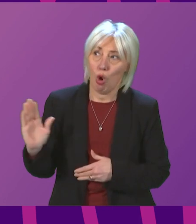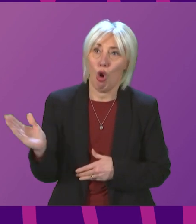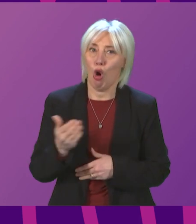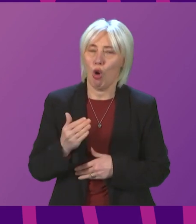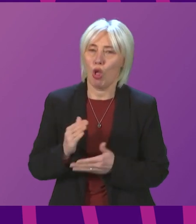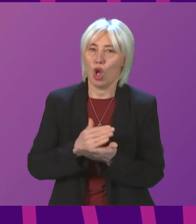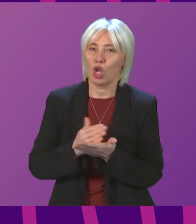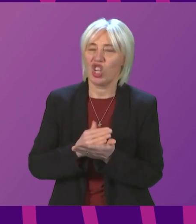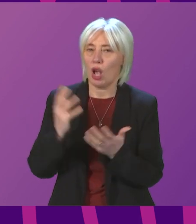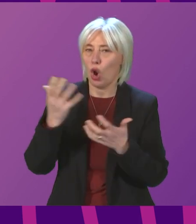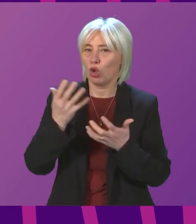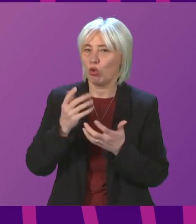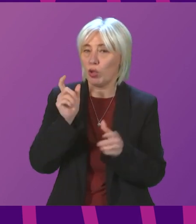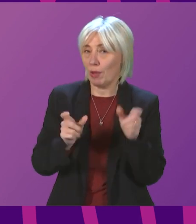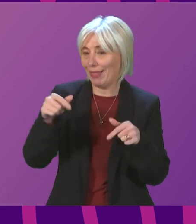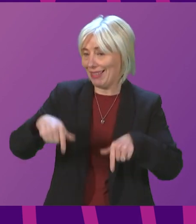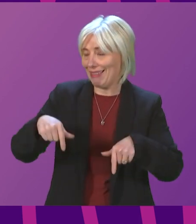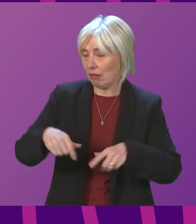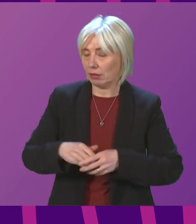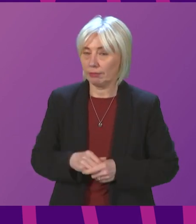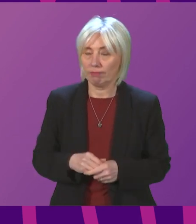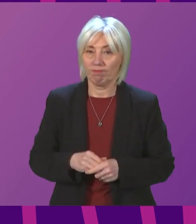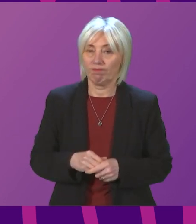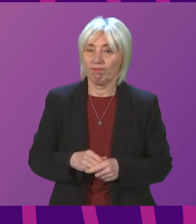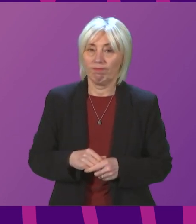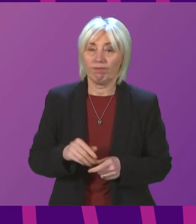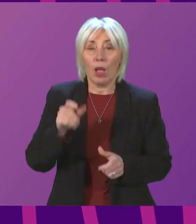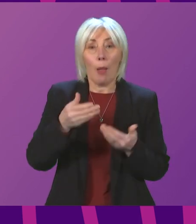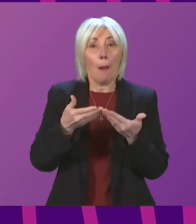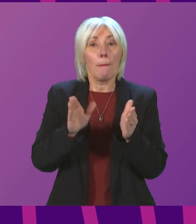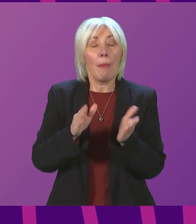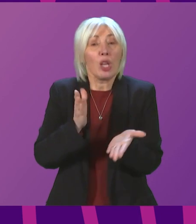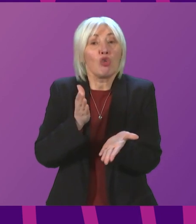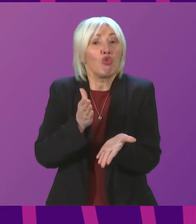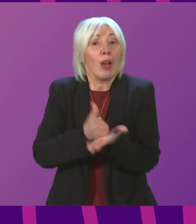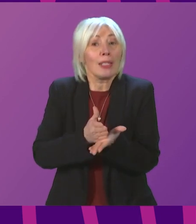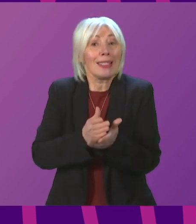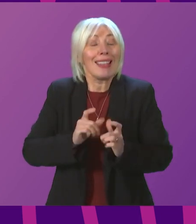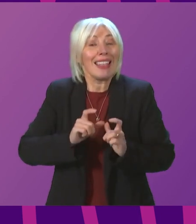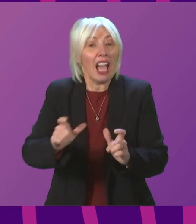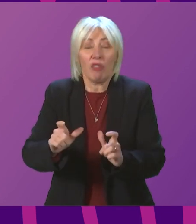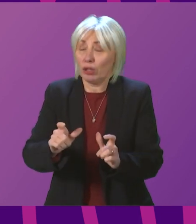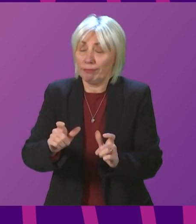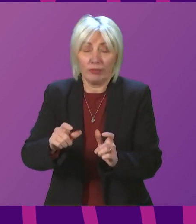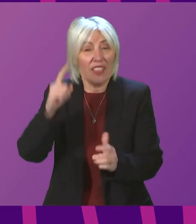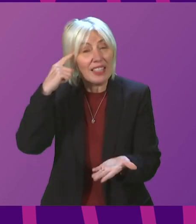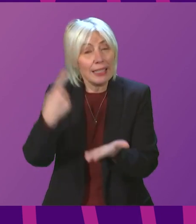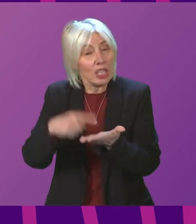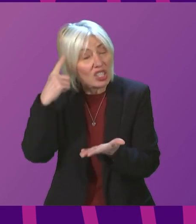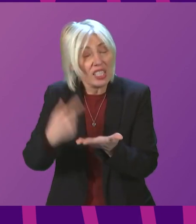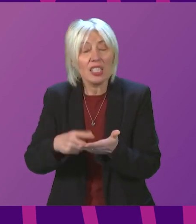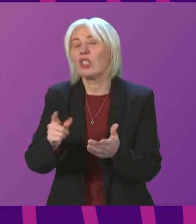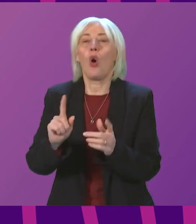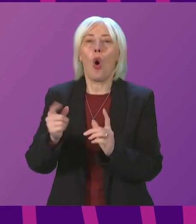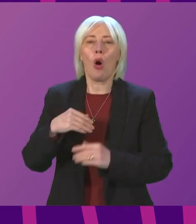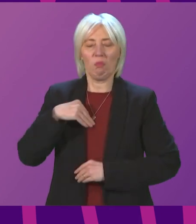those concerns. I think there is very little public trust remaining in the integrity and the decision-making of the Prime Minister